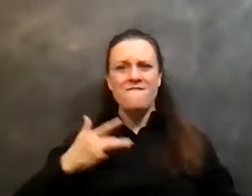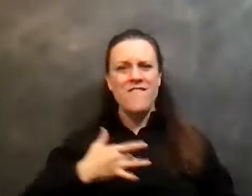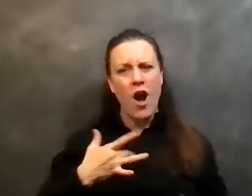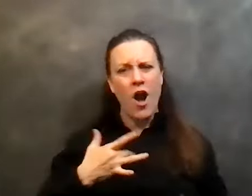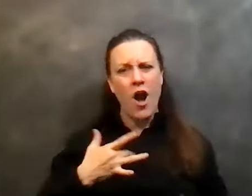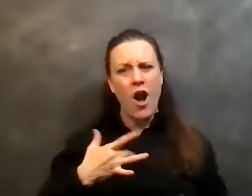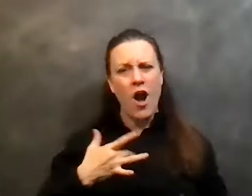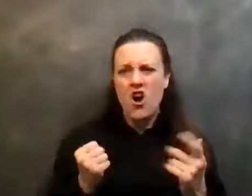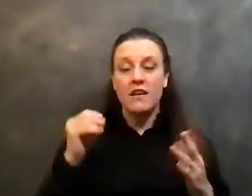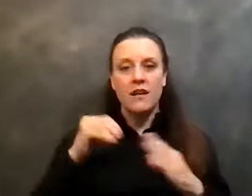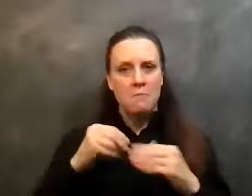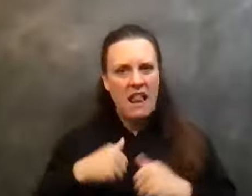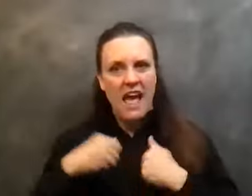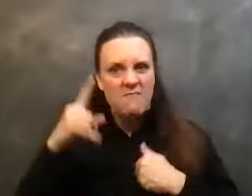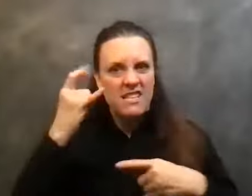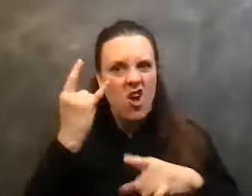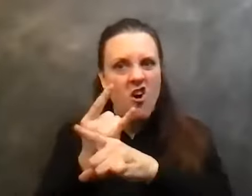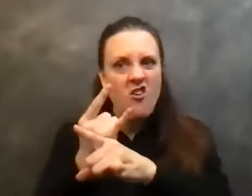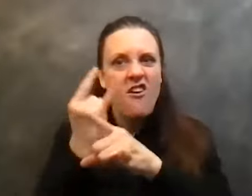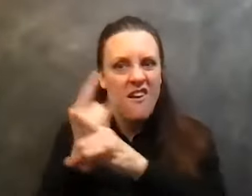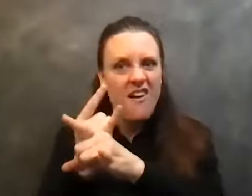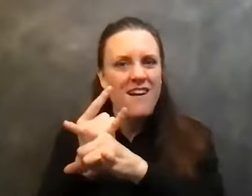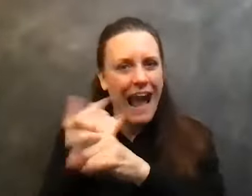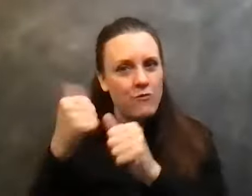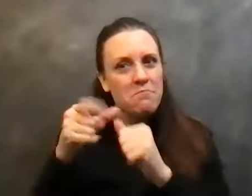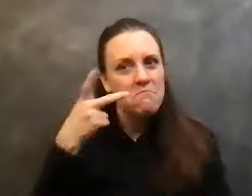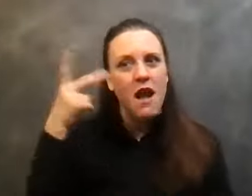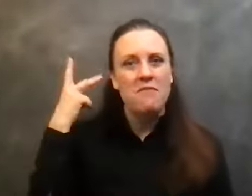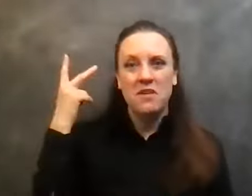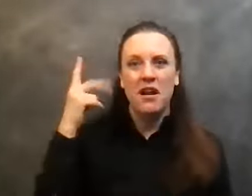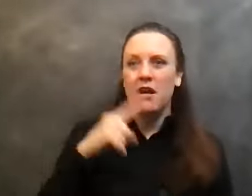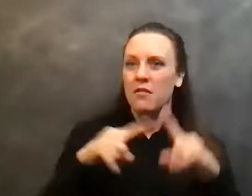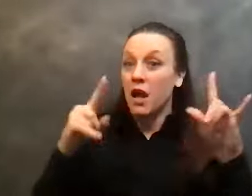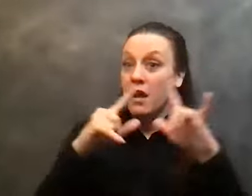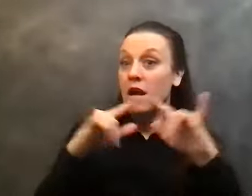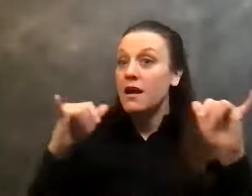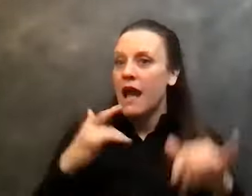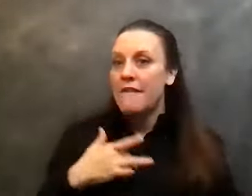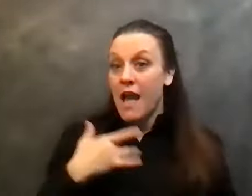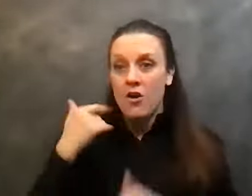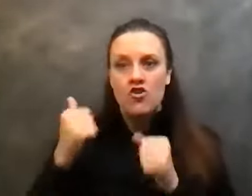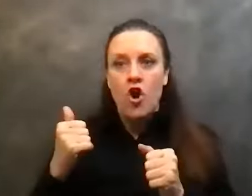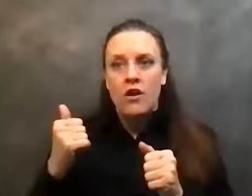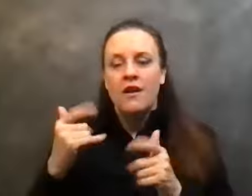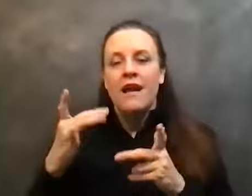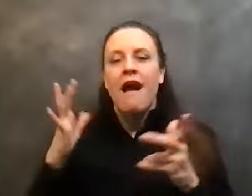from what that alcohol did for me, but it not only made me feel good. It connected me